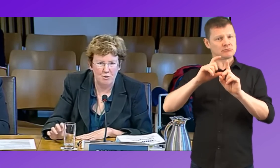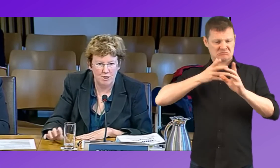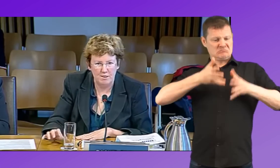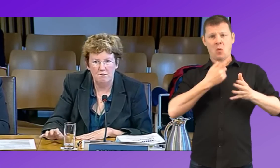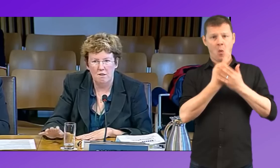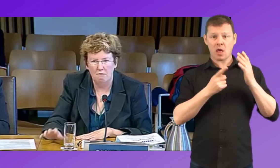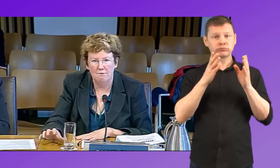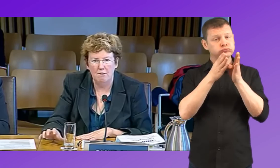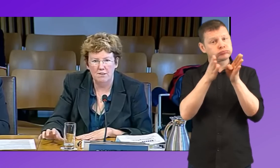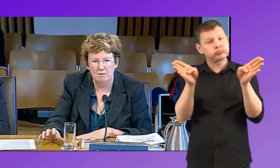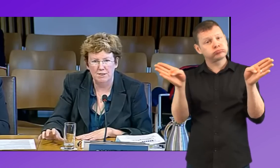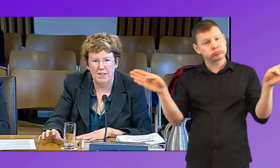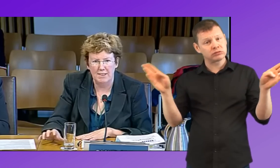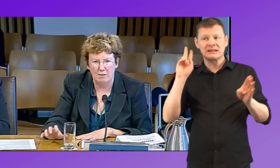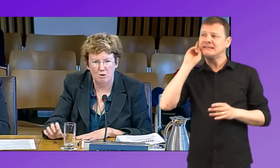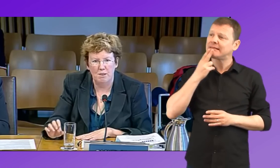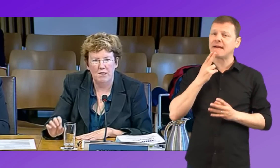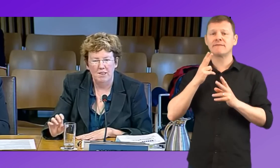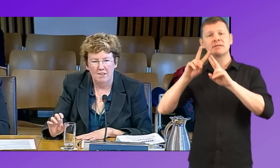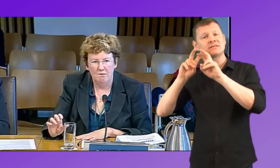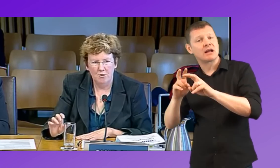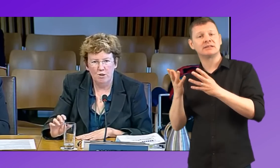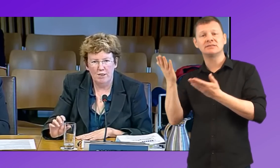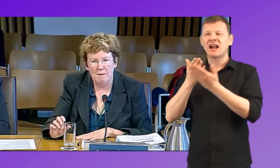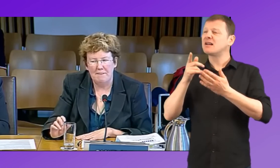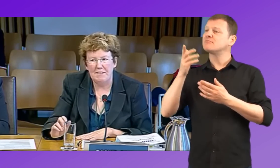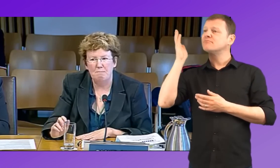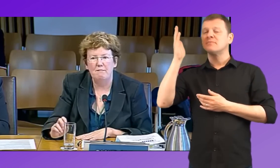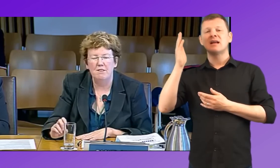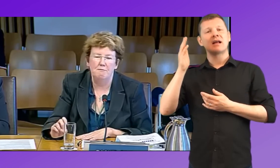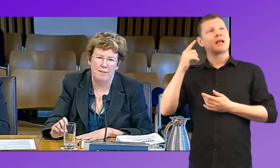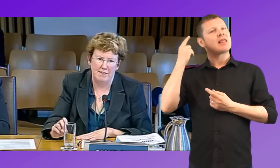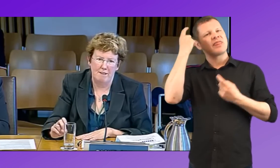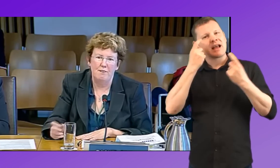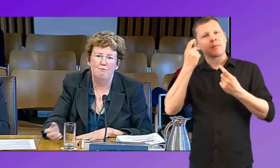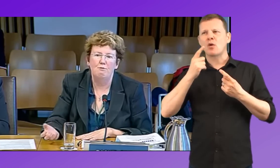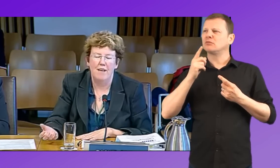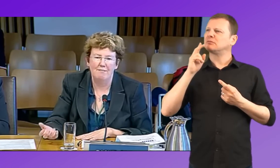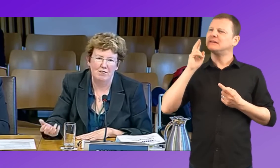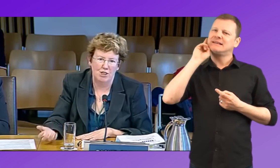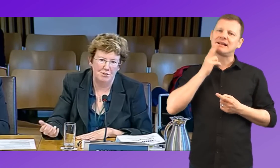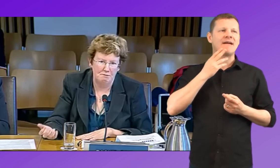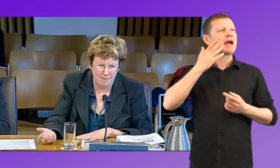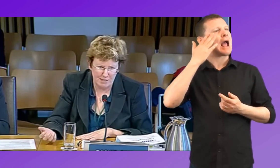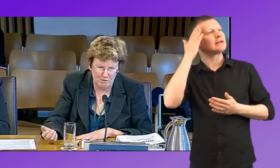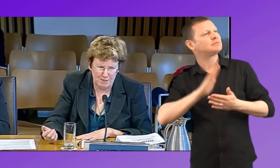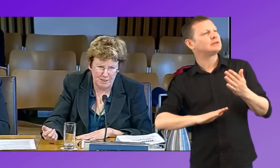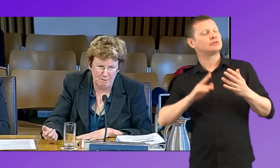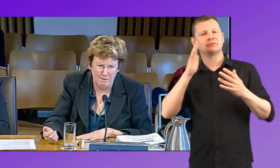studies only focusing on sign language, but talking about the experience of being deaf and having the chance to reflect on that experience